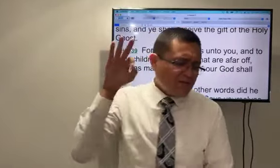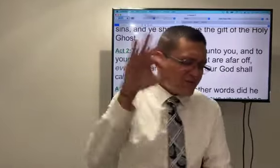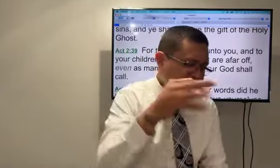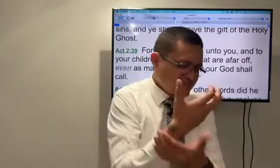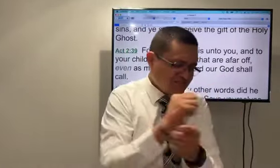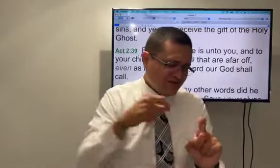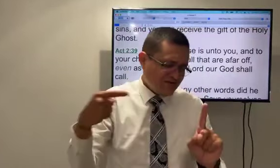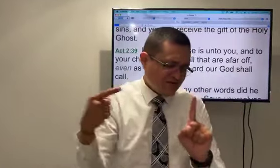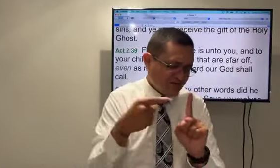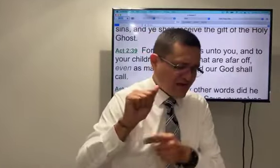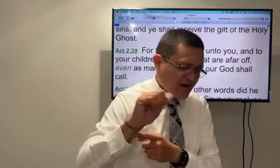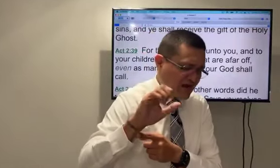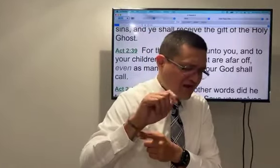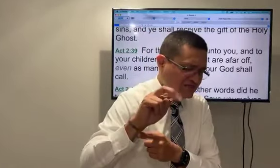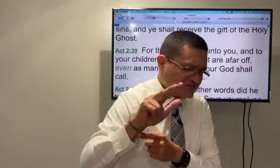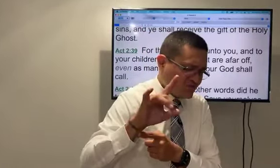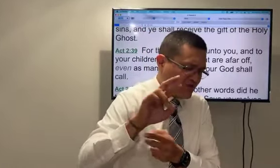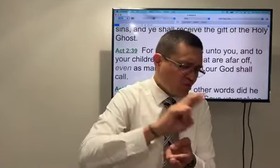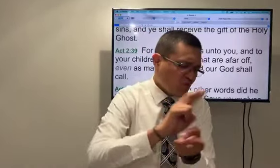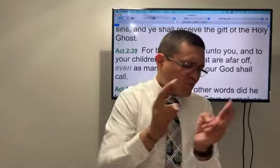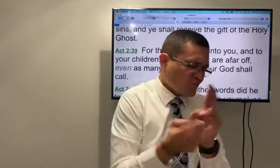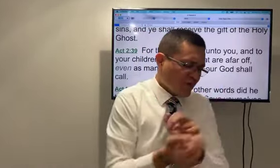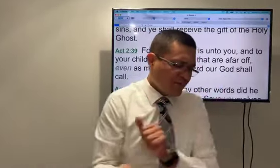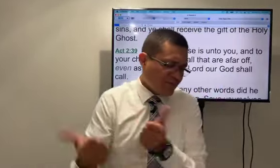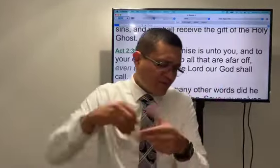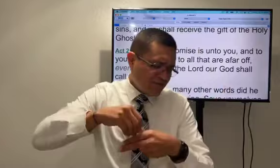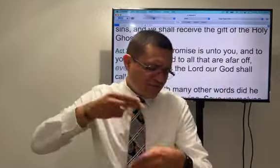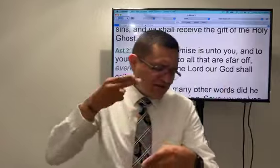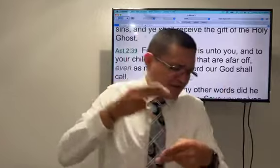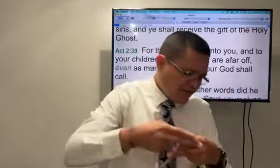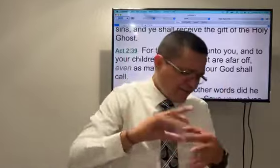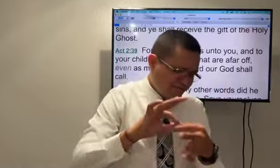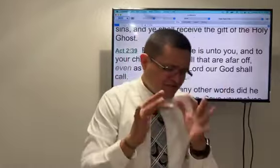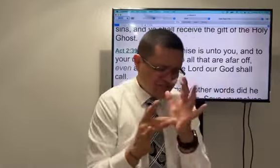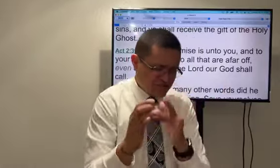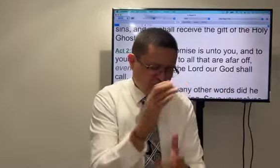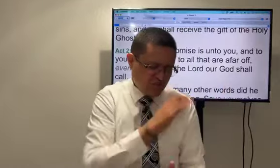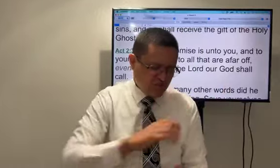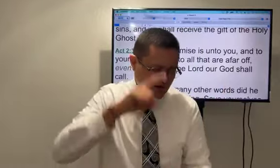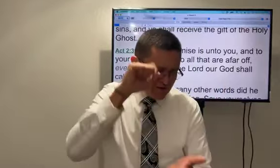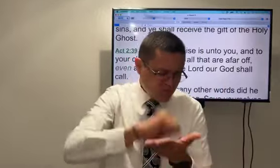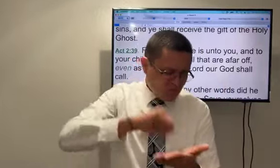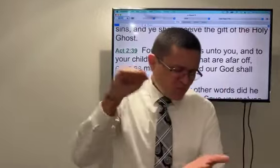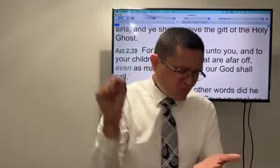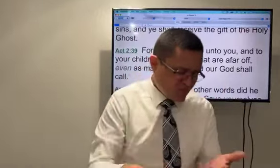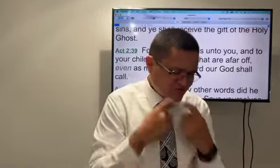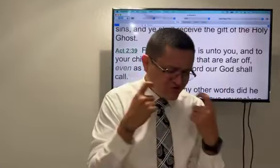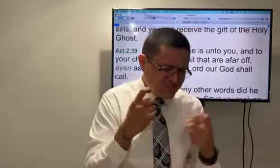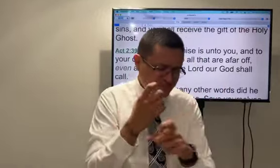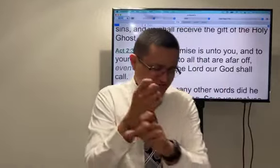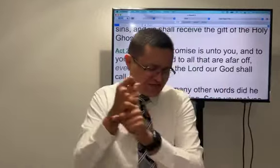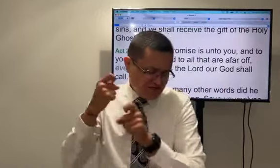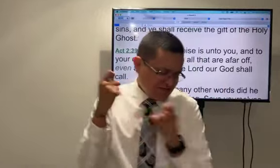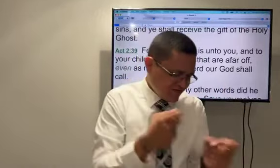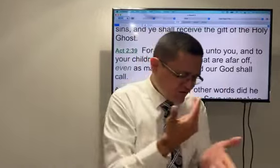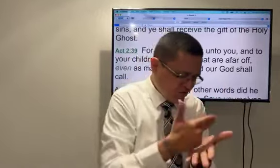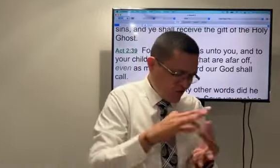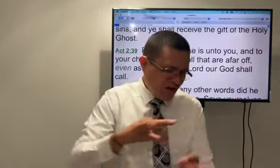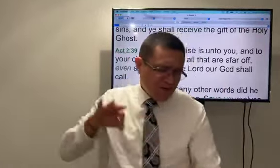preaches and believes in your word and preaches Acts 2 38 that we must repent of our sins be baptized in Jesus name for the